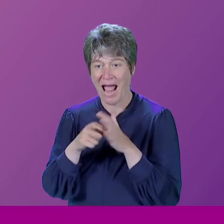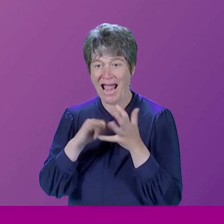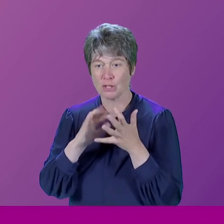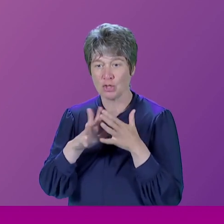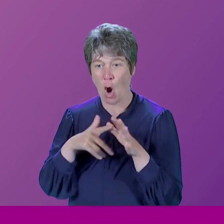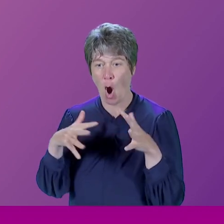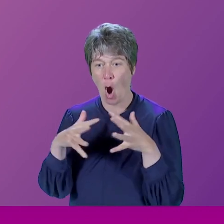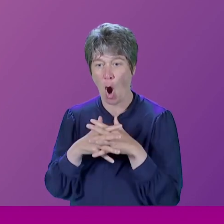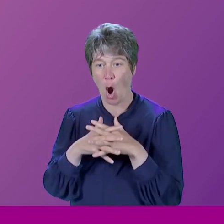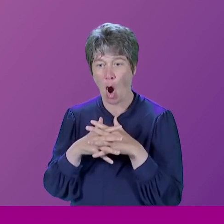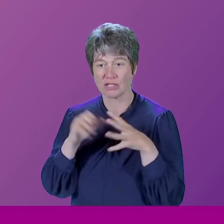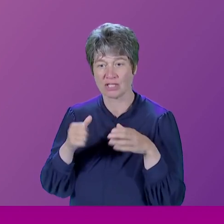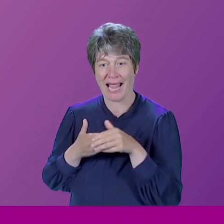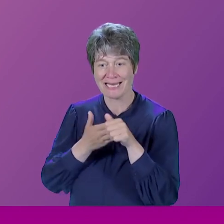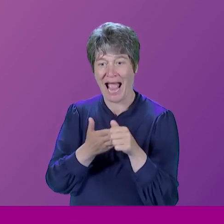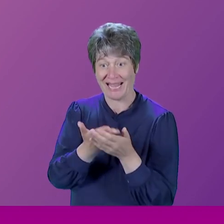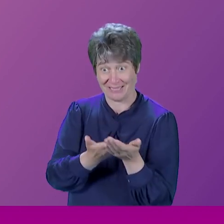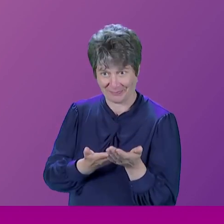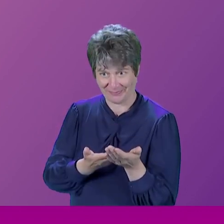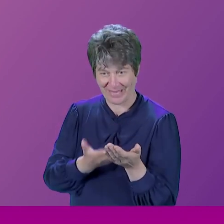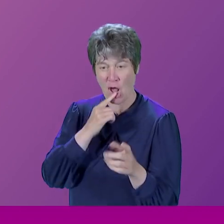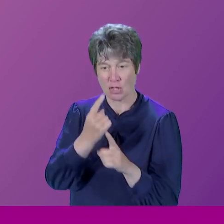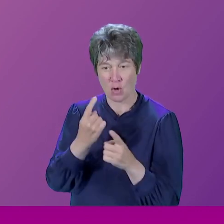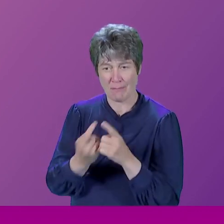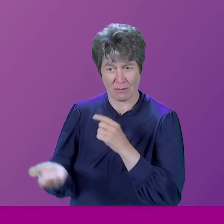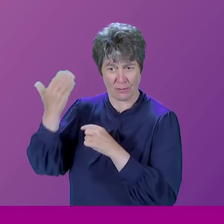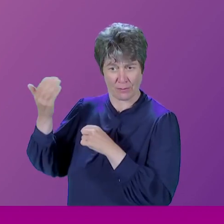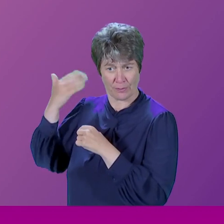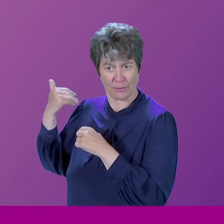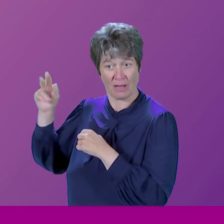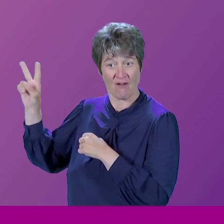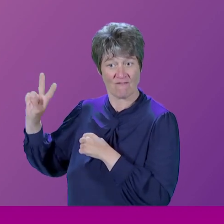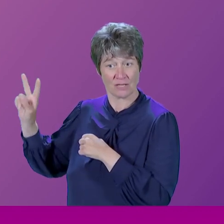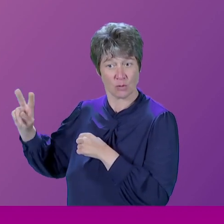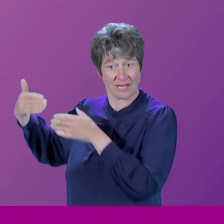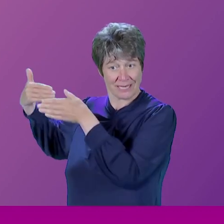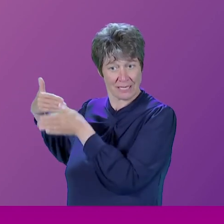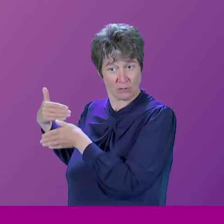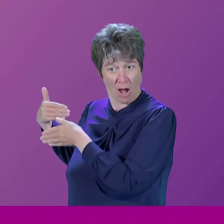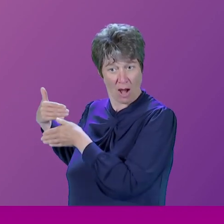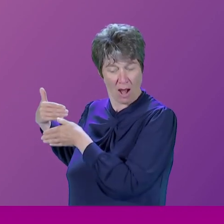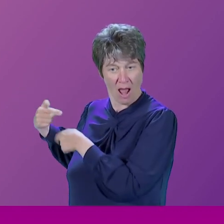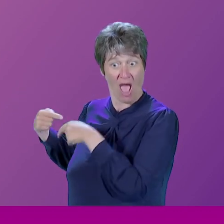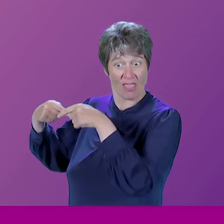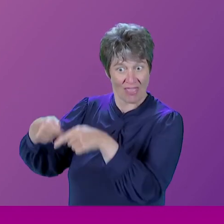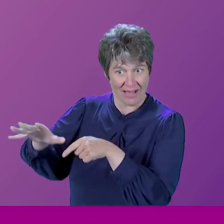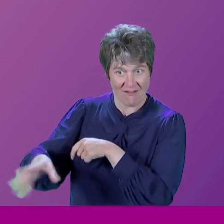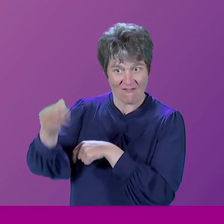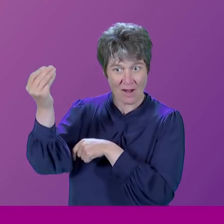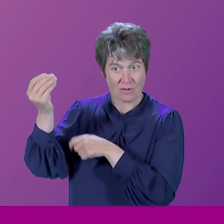Victorian era. Then, after a while, we found one to Europe, which was 1913. And so,